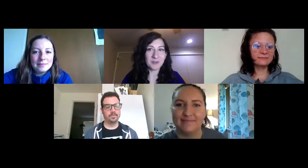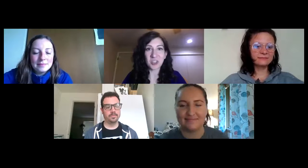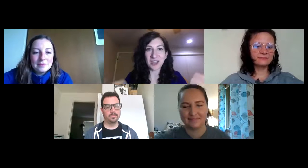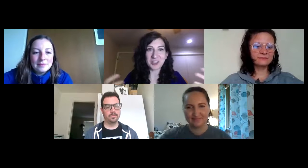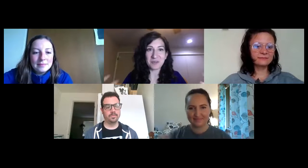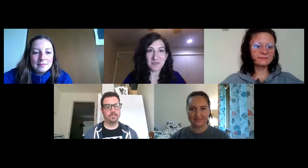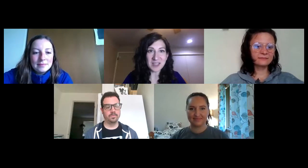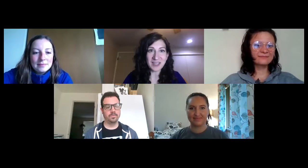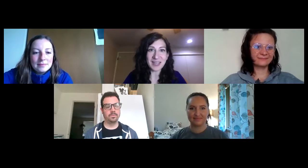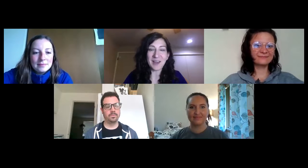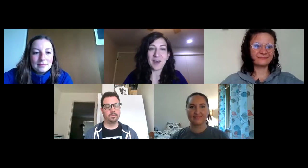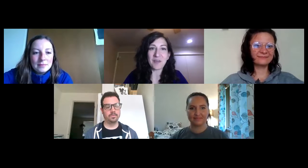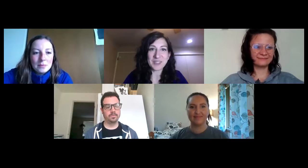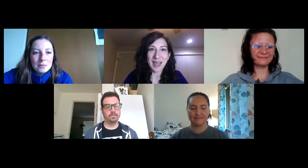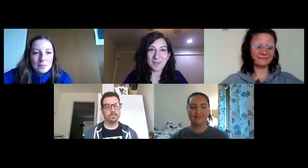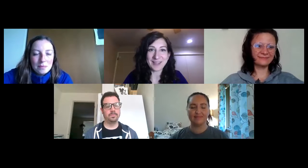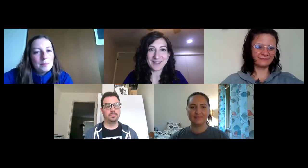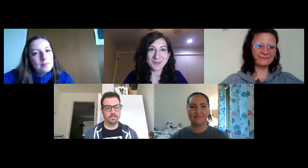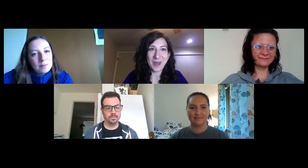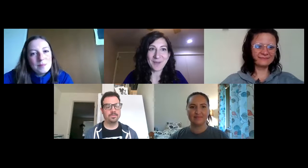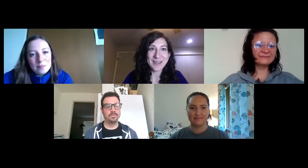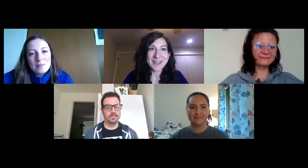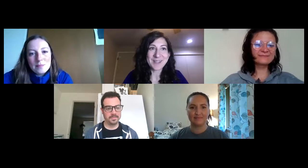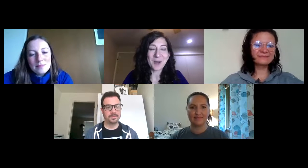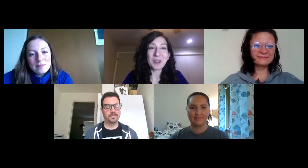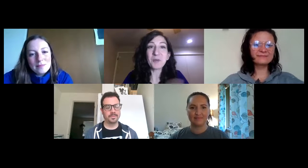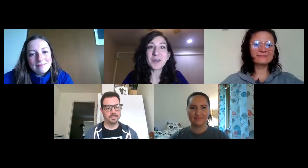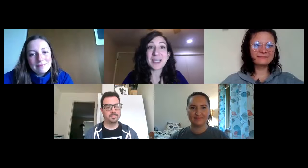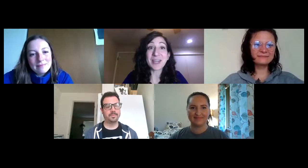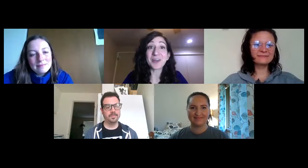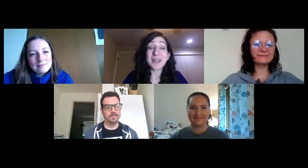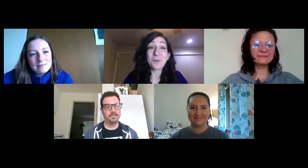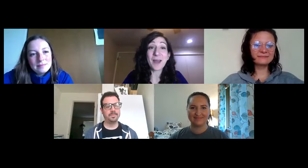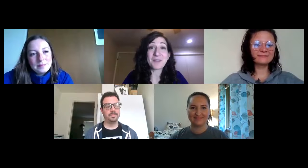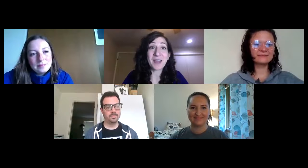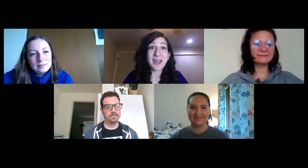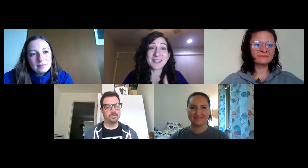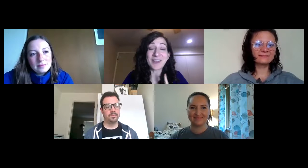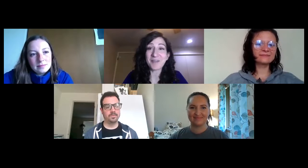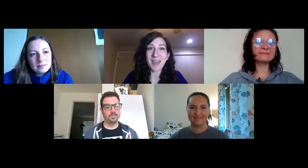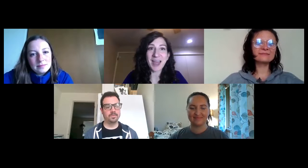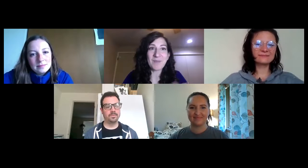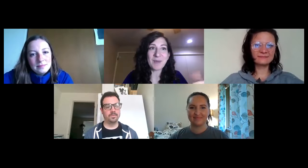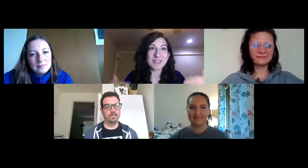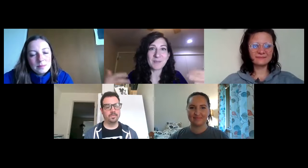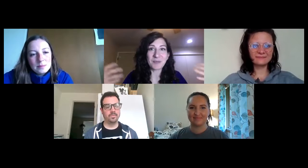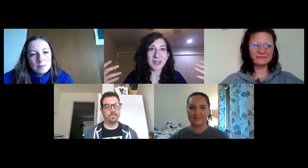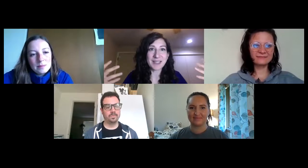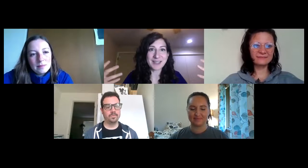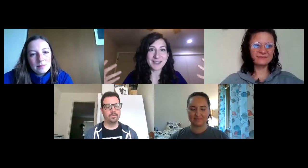Change the feeling Of what's happening As well So I look forward To hearing what you guys Thought of that And maybe some different ideas That